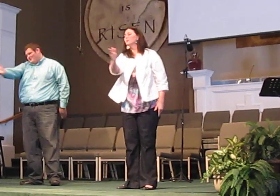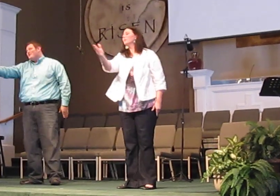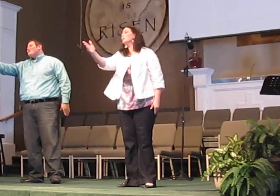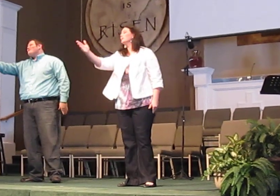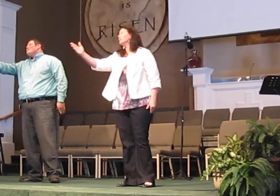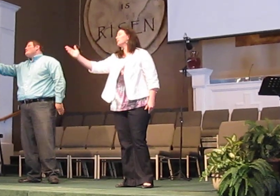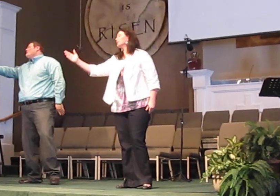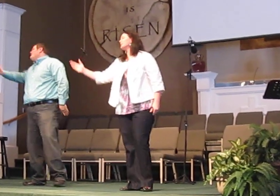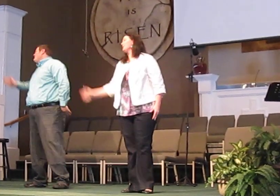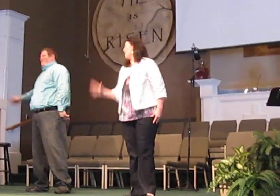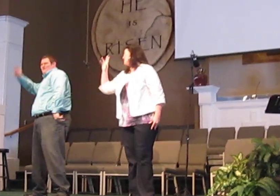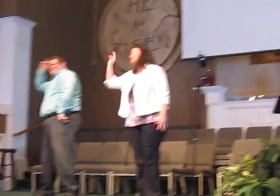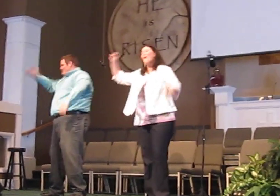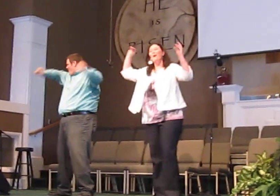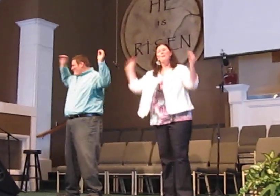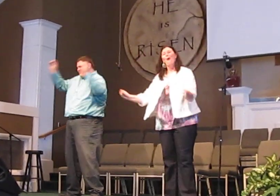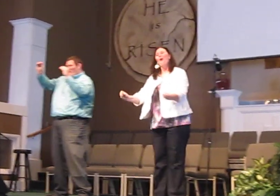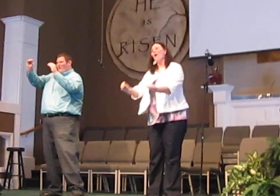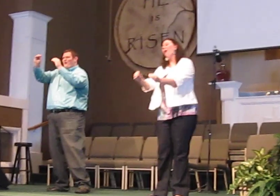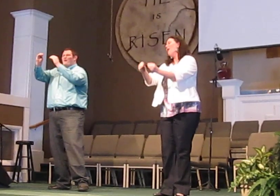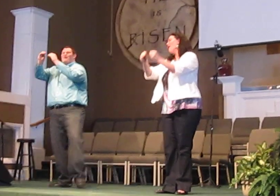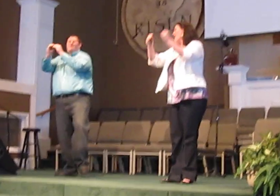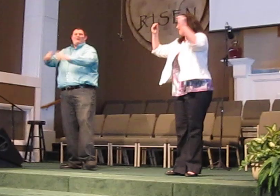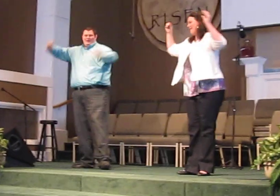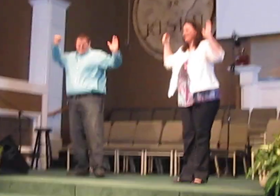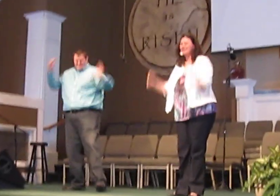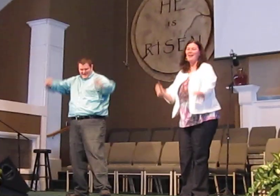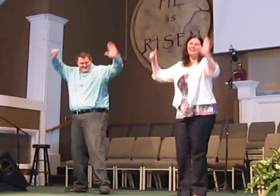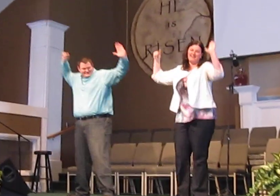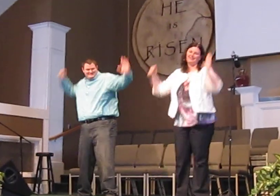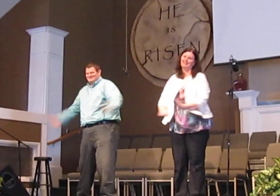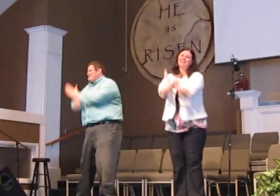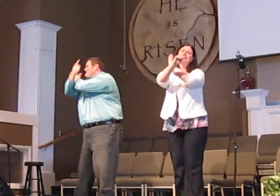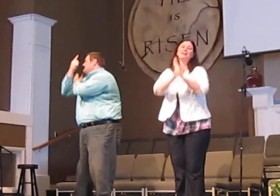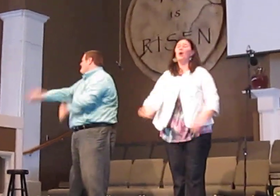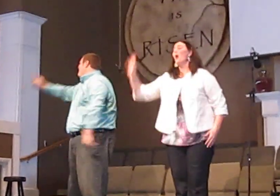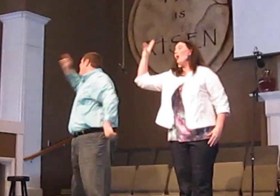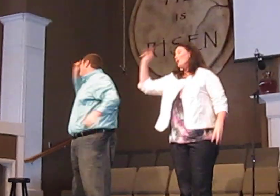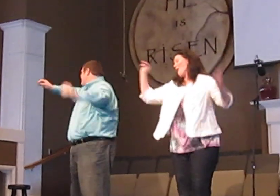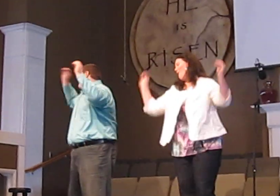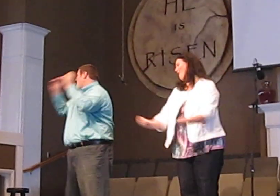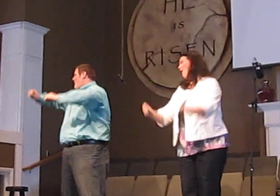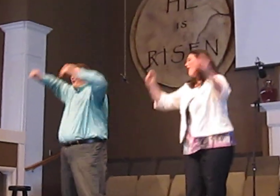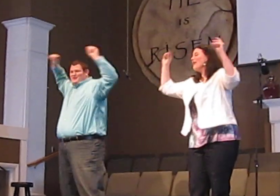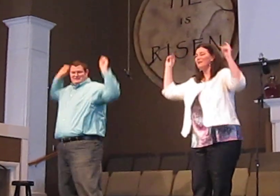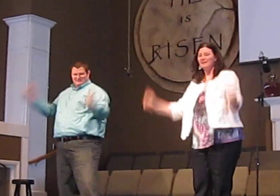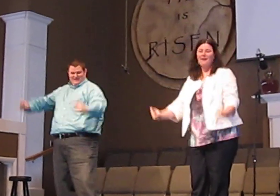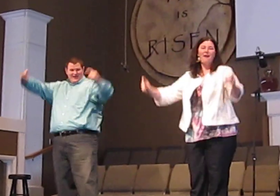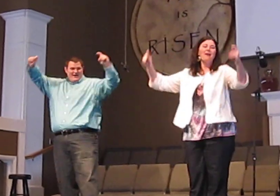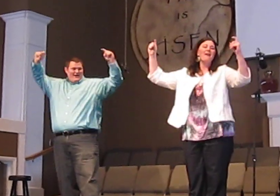you No more did I stay, no more so